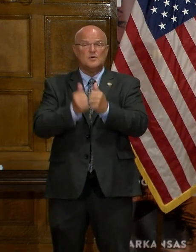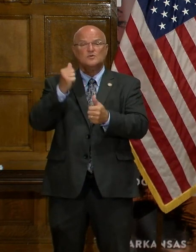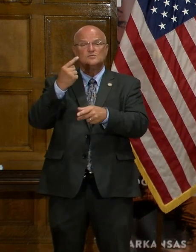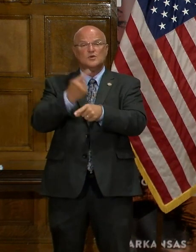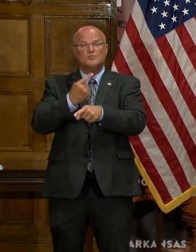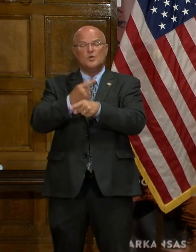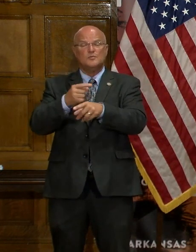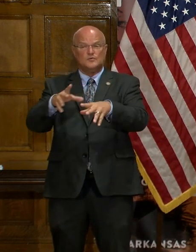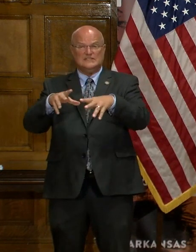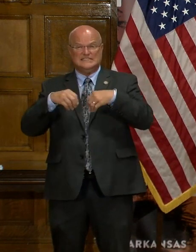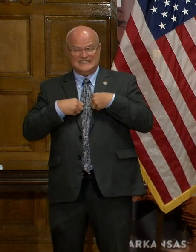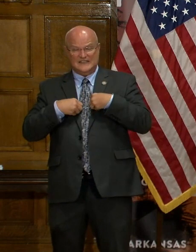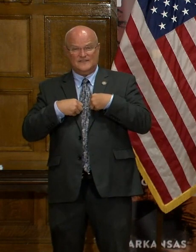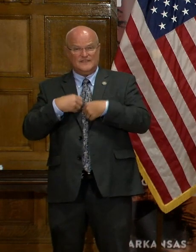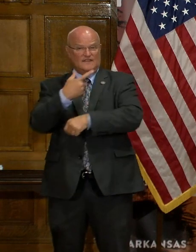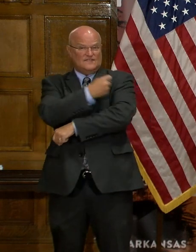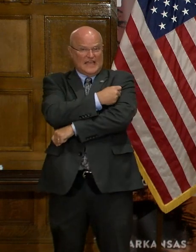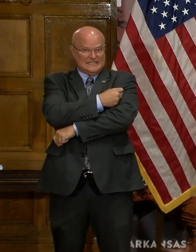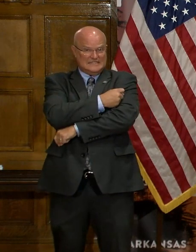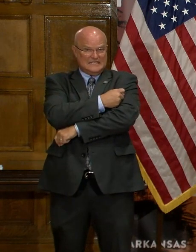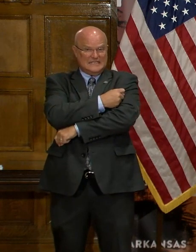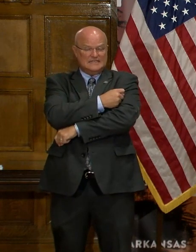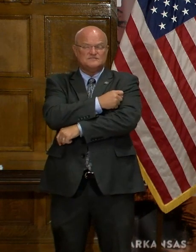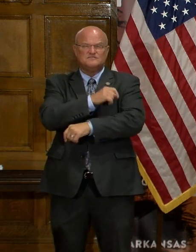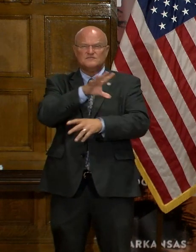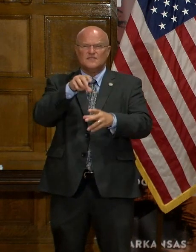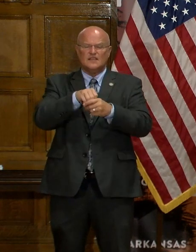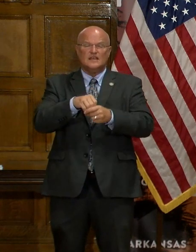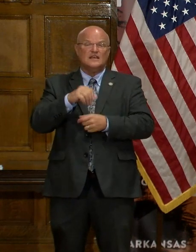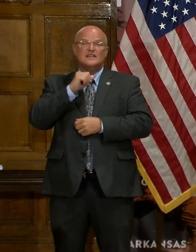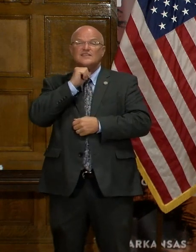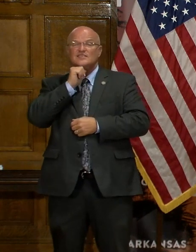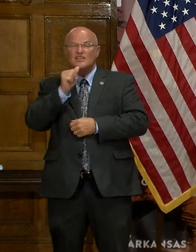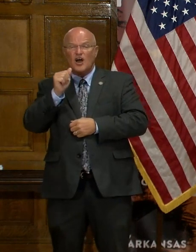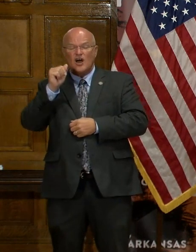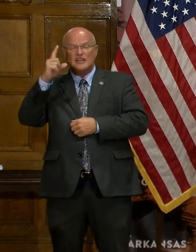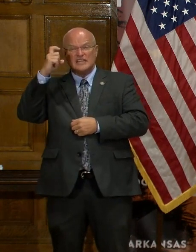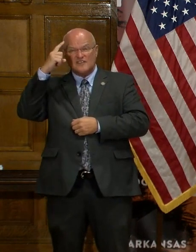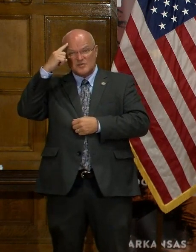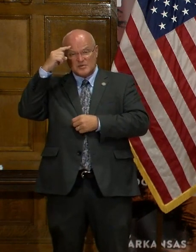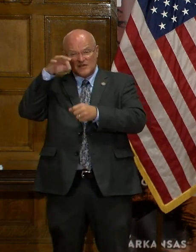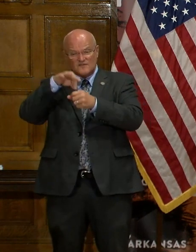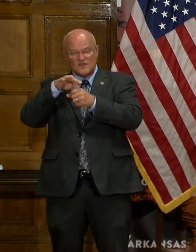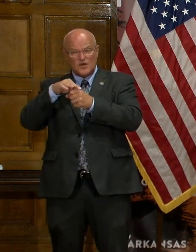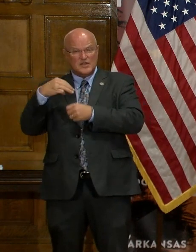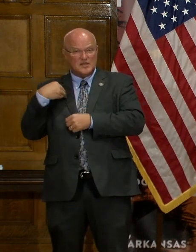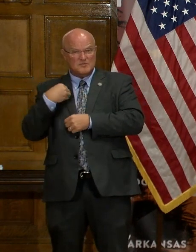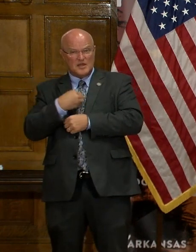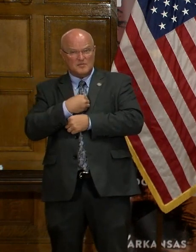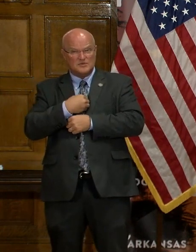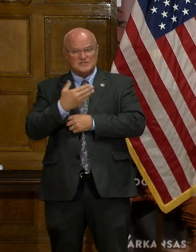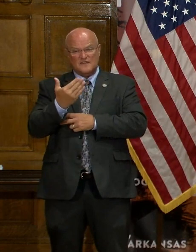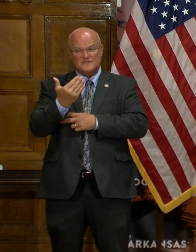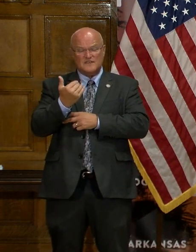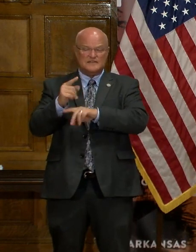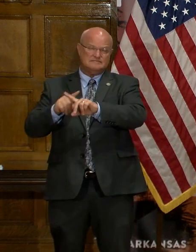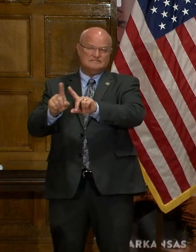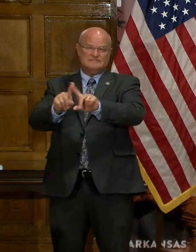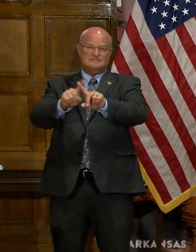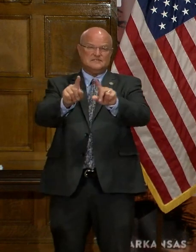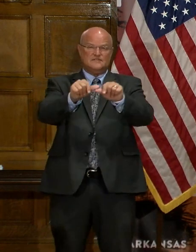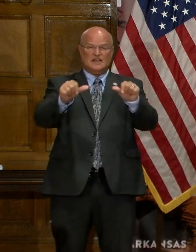appropriate to receive vaccines. We're comprised of non-governmental voting members. There's 15 of us from different